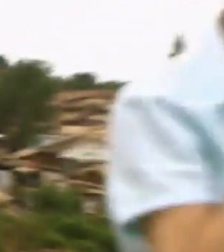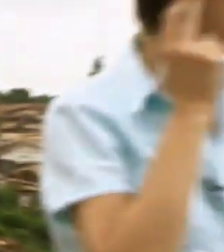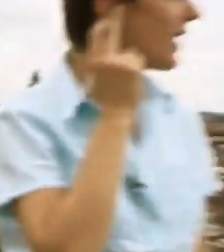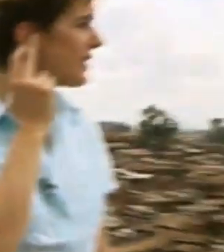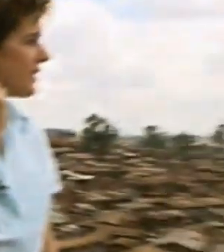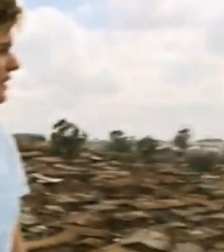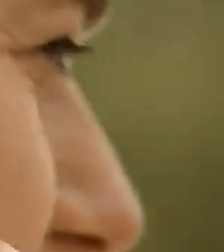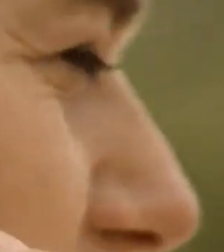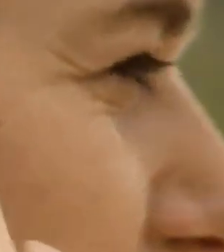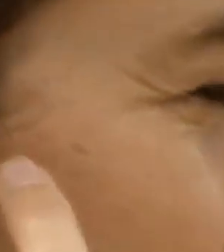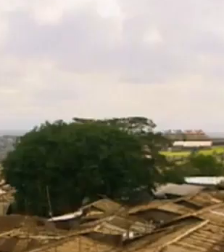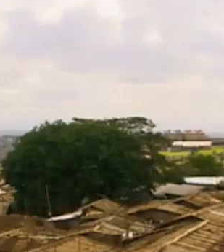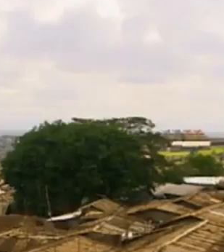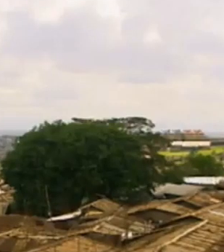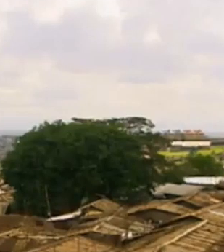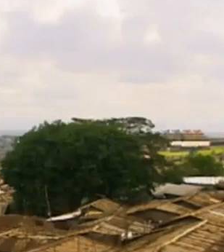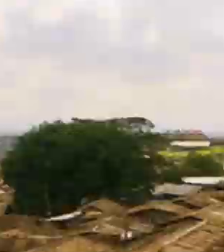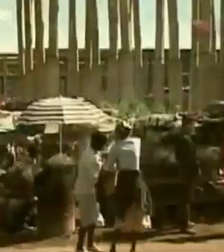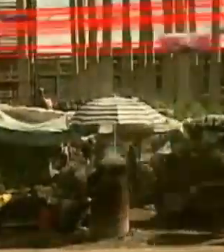Blustery is east